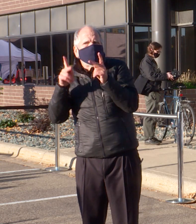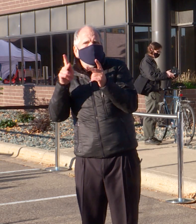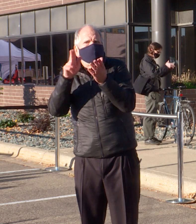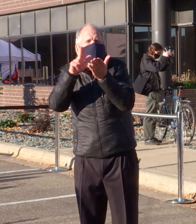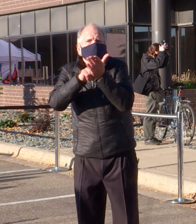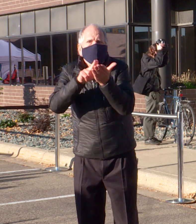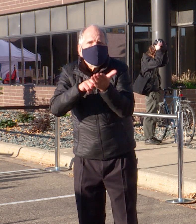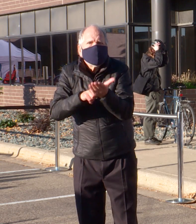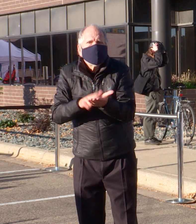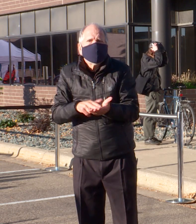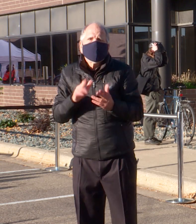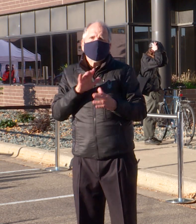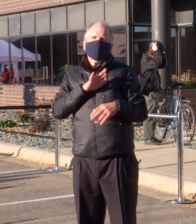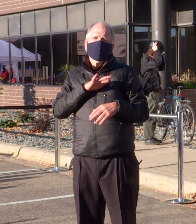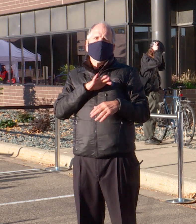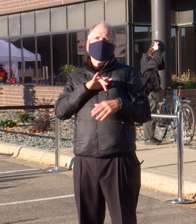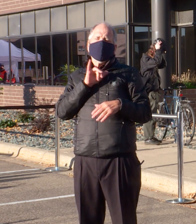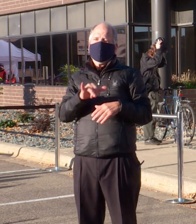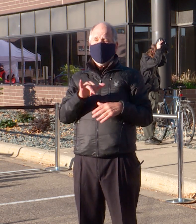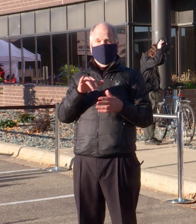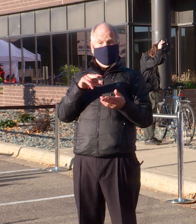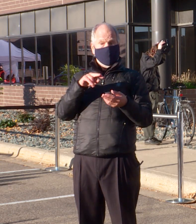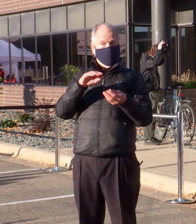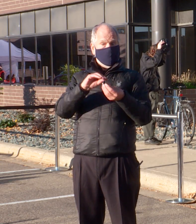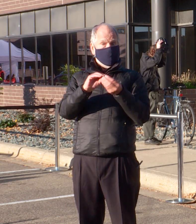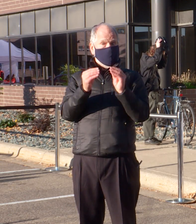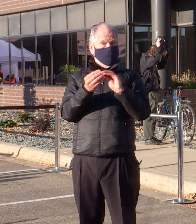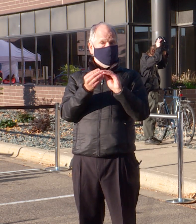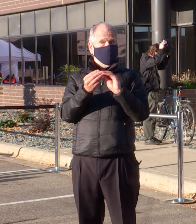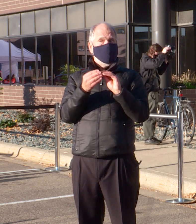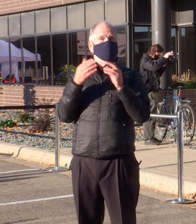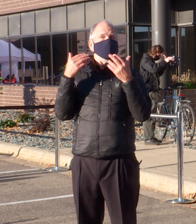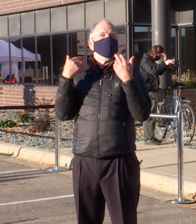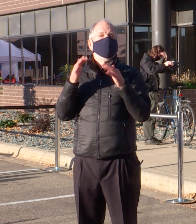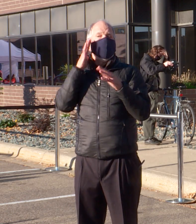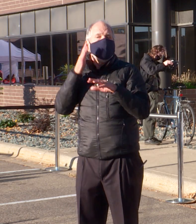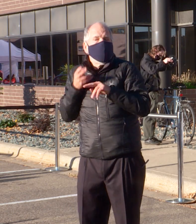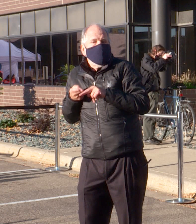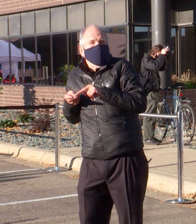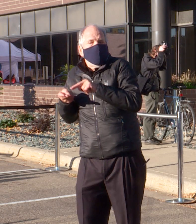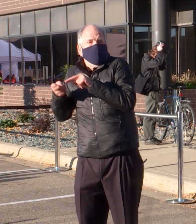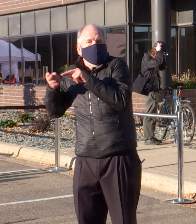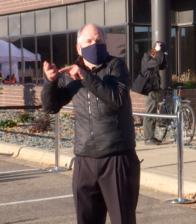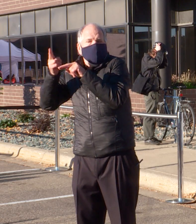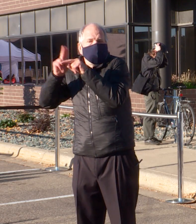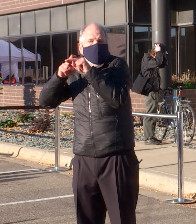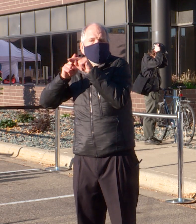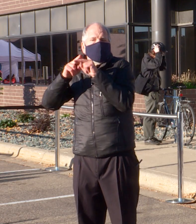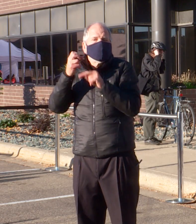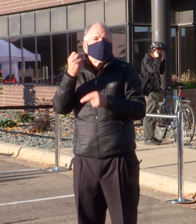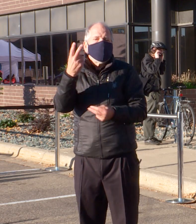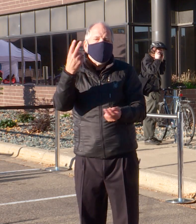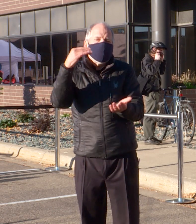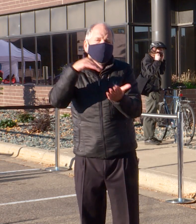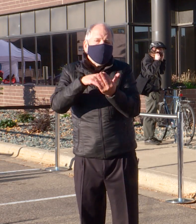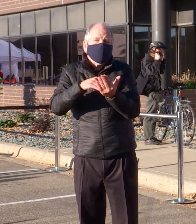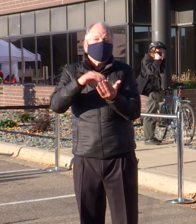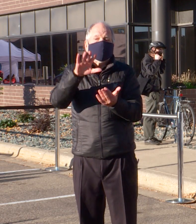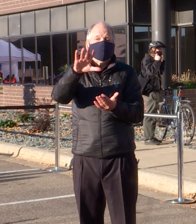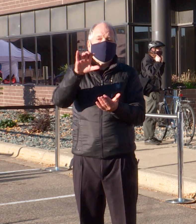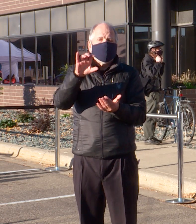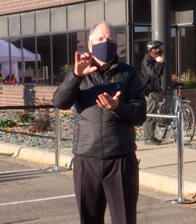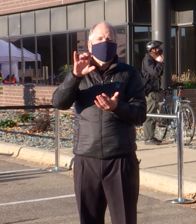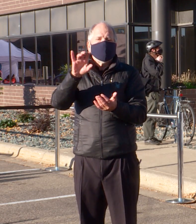know that things will change. It represents a growth of about 12,517 registered voters